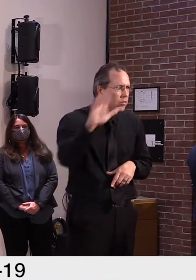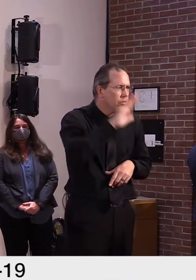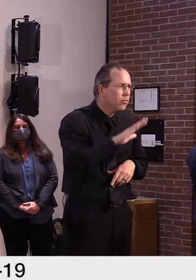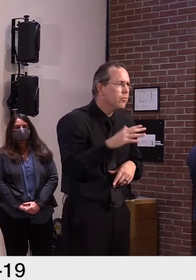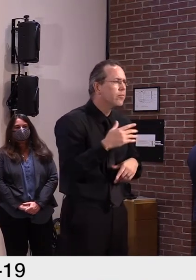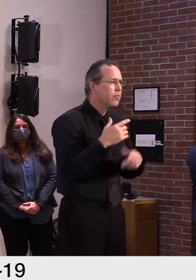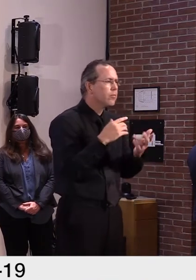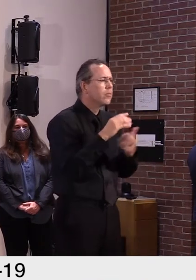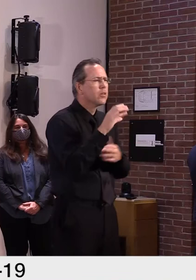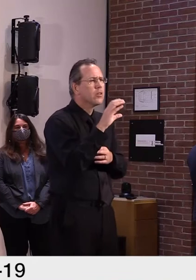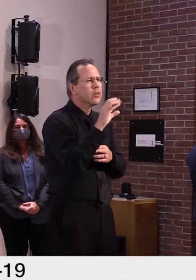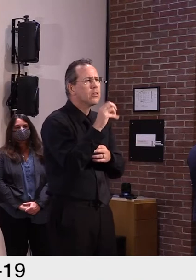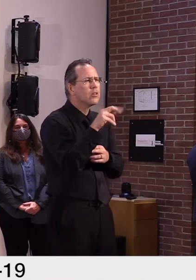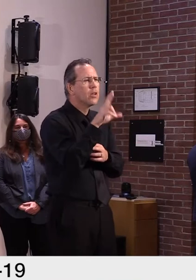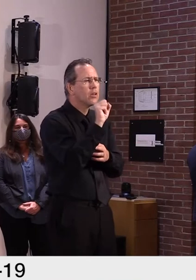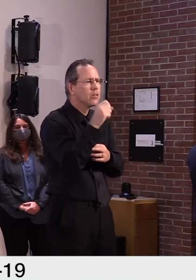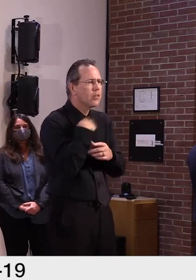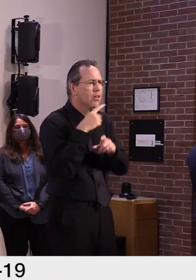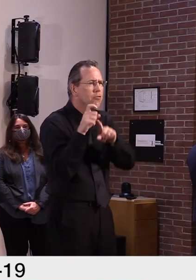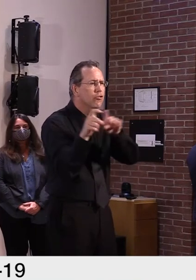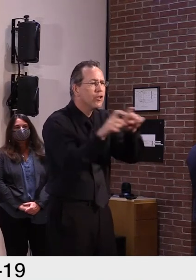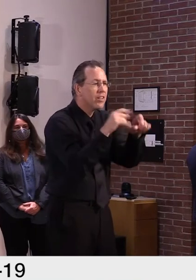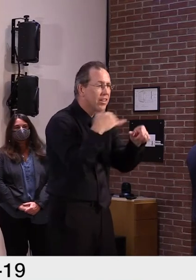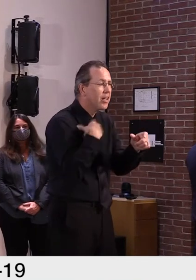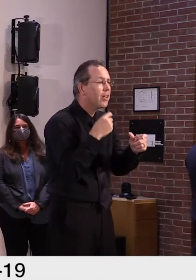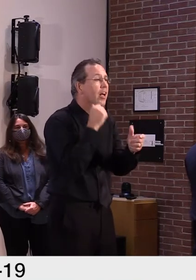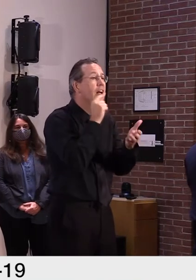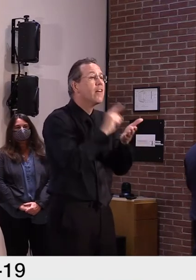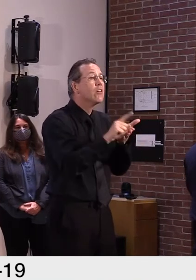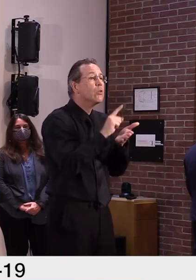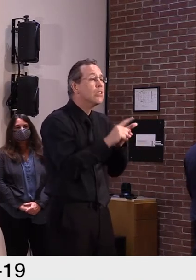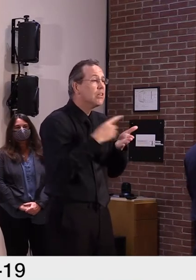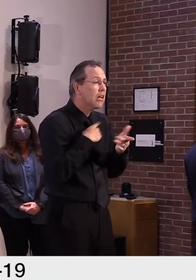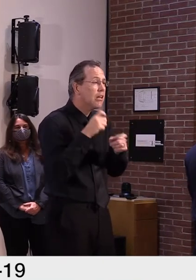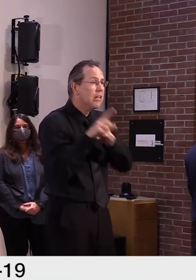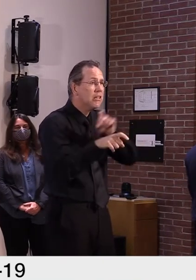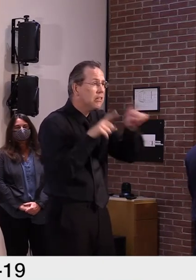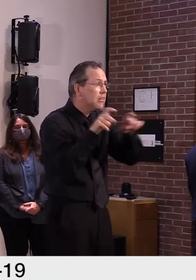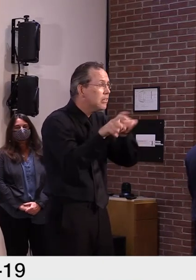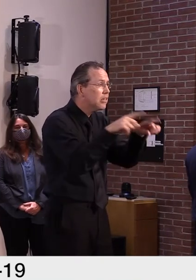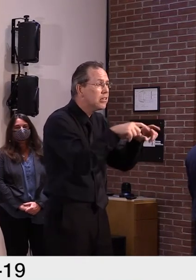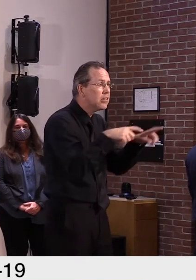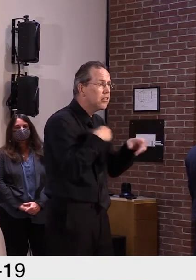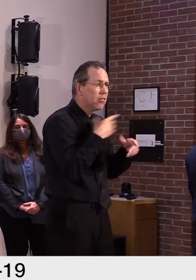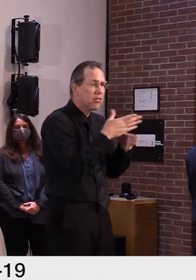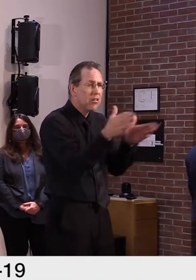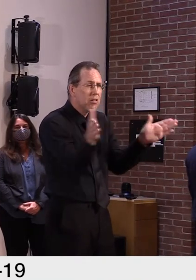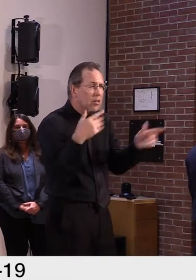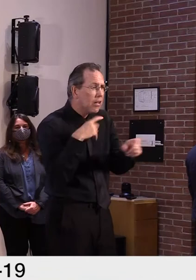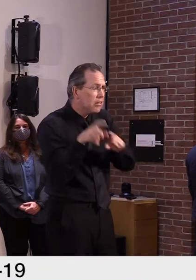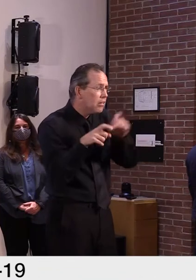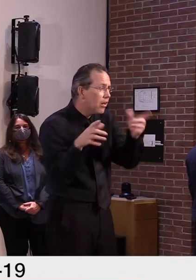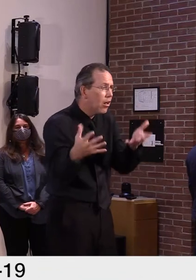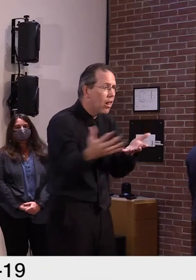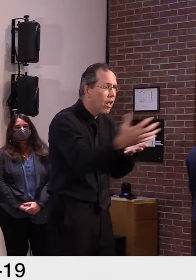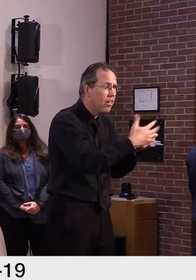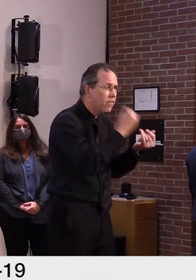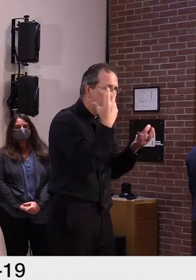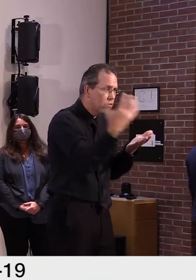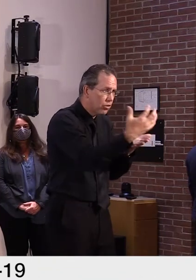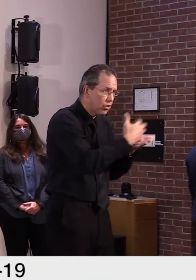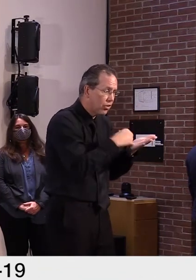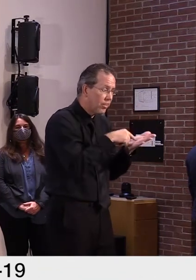week over week or month over month. And they, those questions don't change due to the,